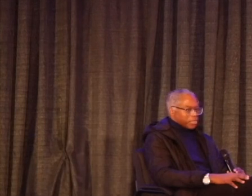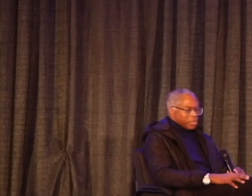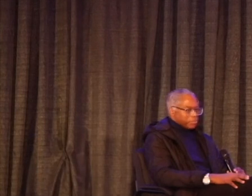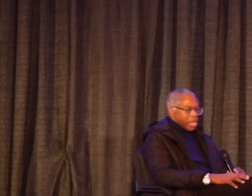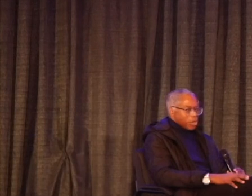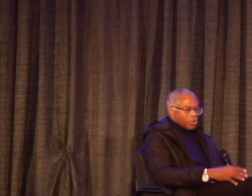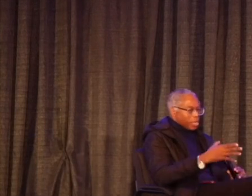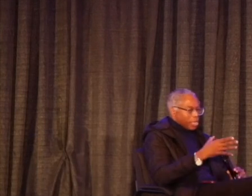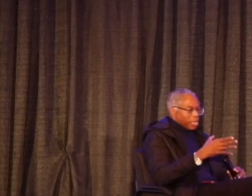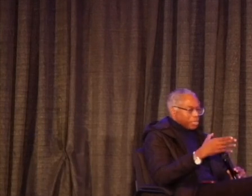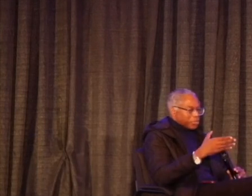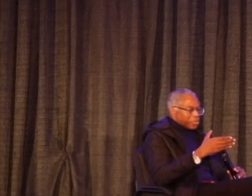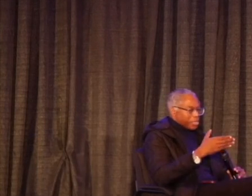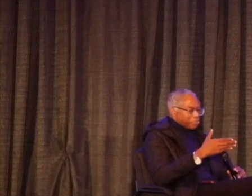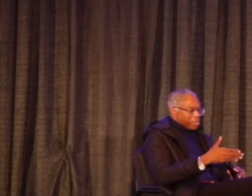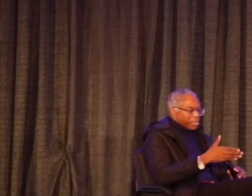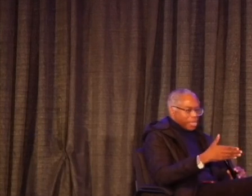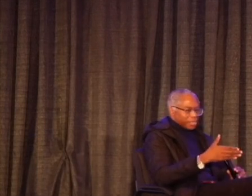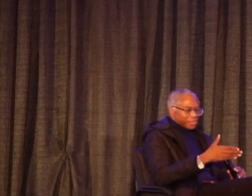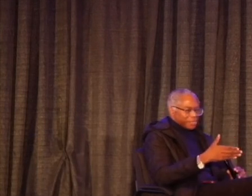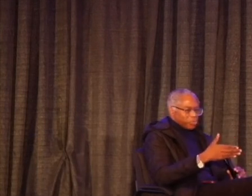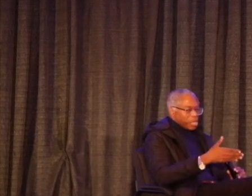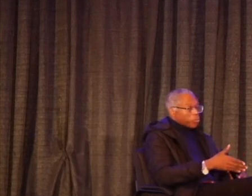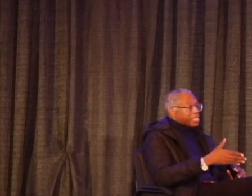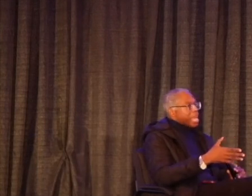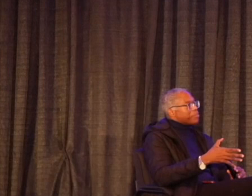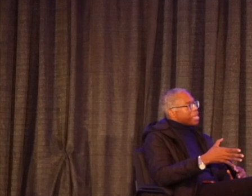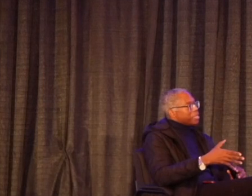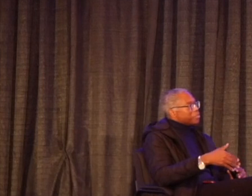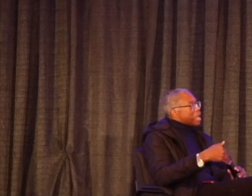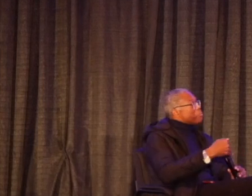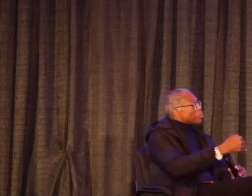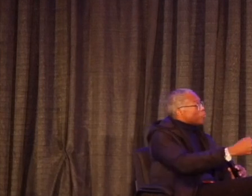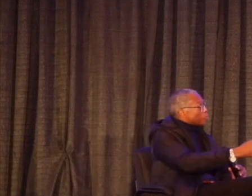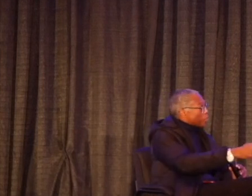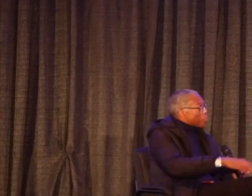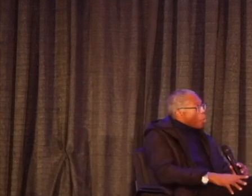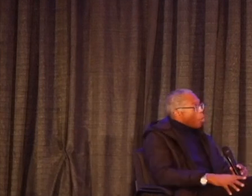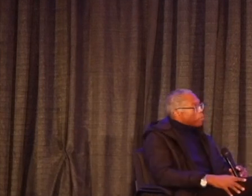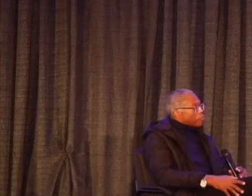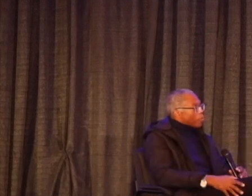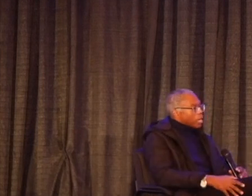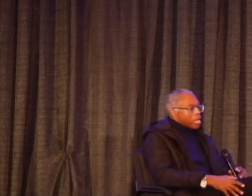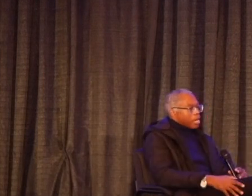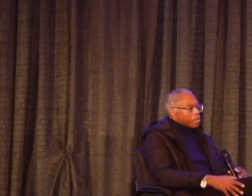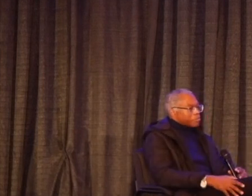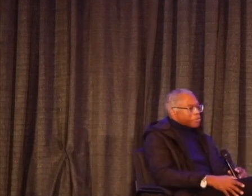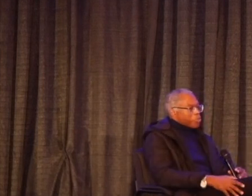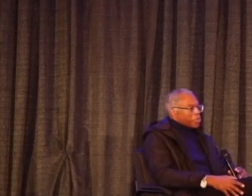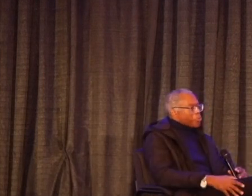talked about how it is, it can be that, the way that we navigate that better future that we're all hoping for.